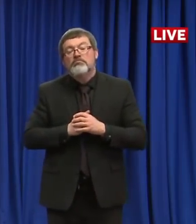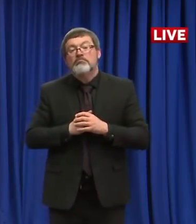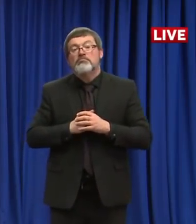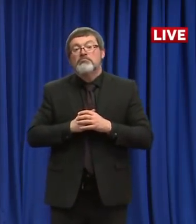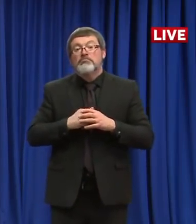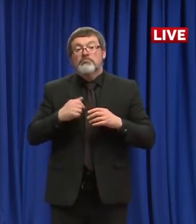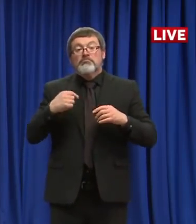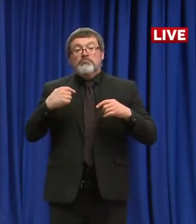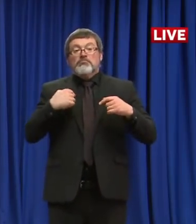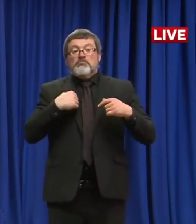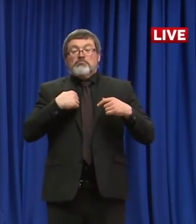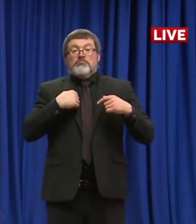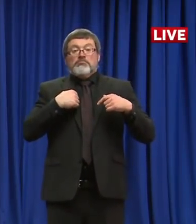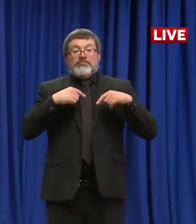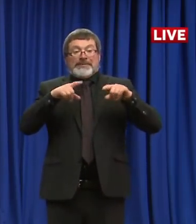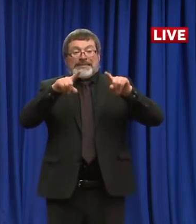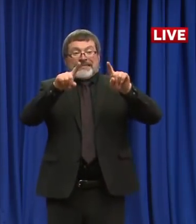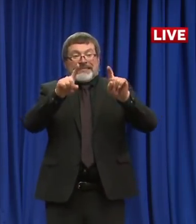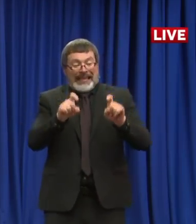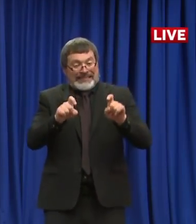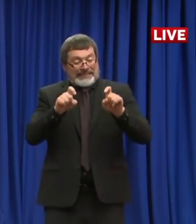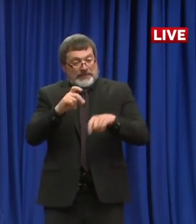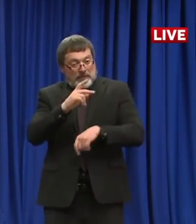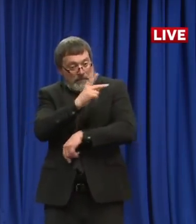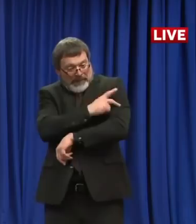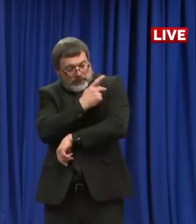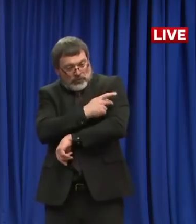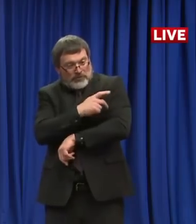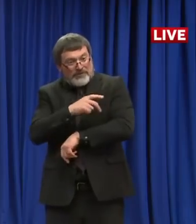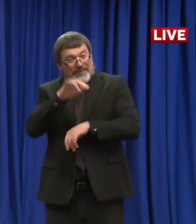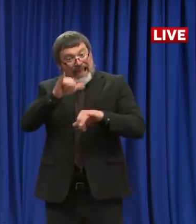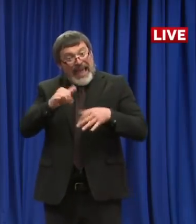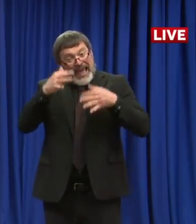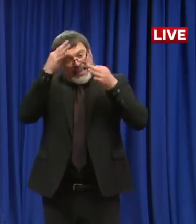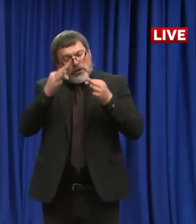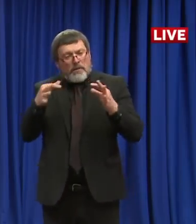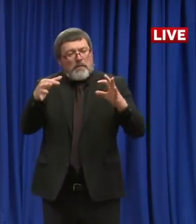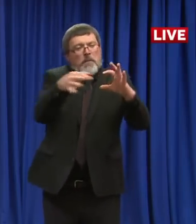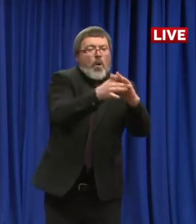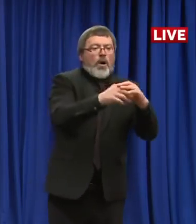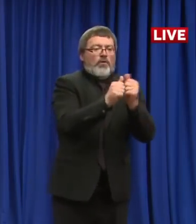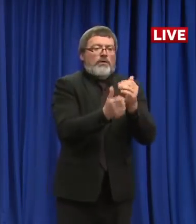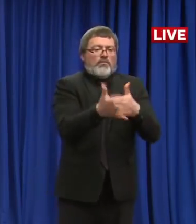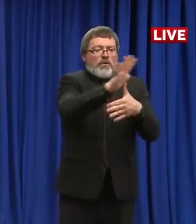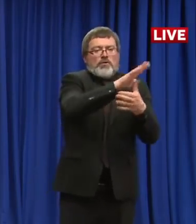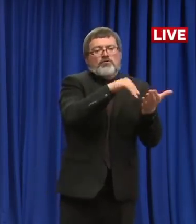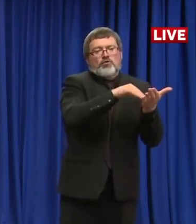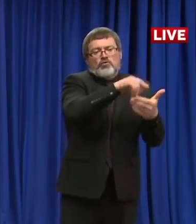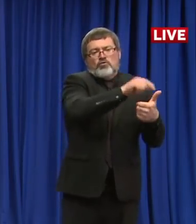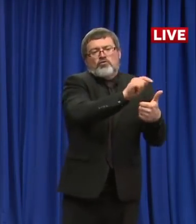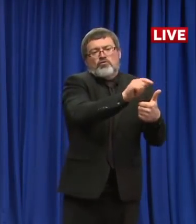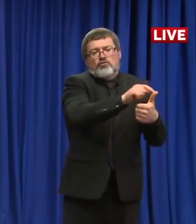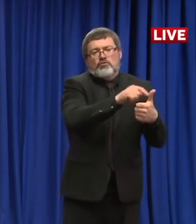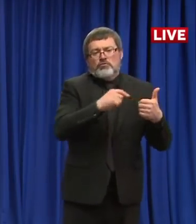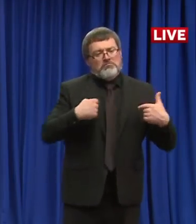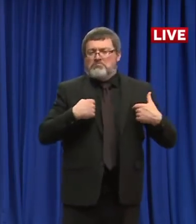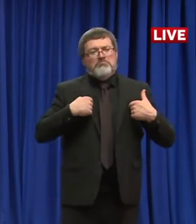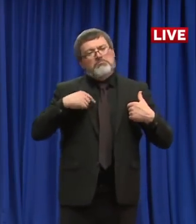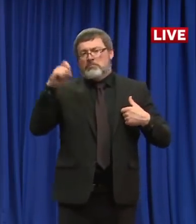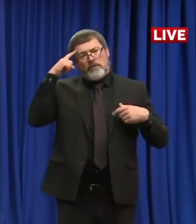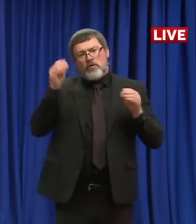is in the hands of a provider, right? So if a person has symptoms, has concerns for COVID-19,